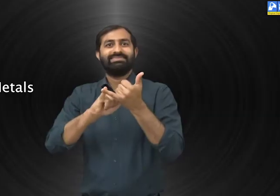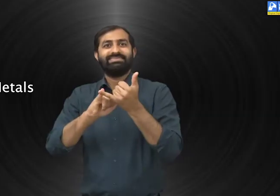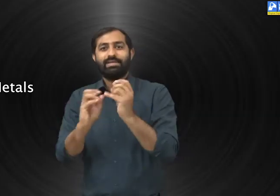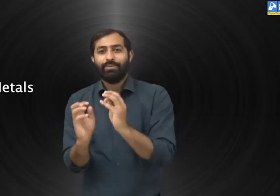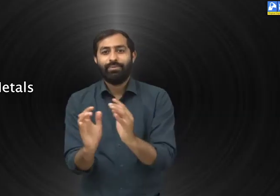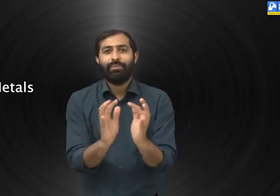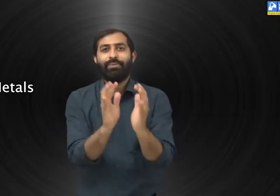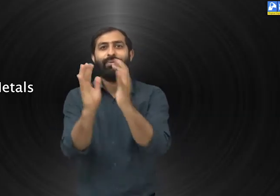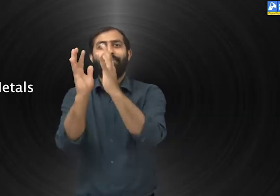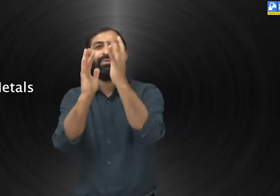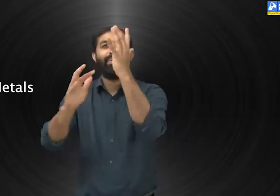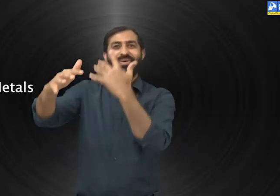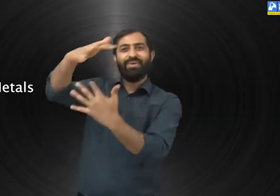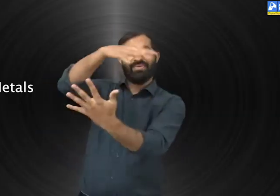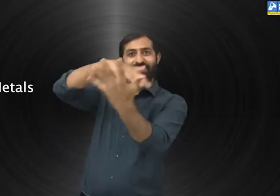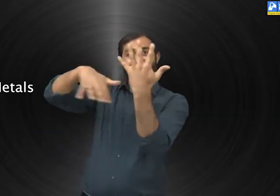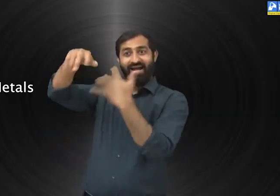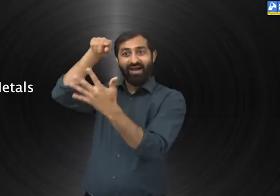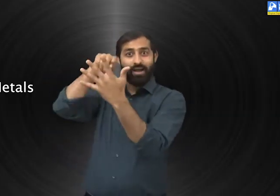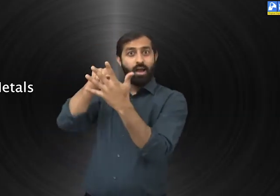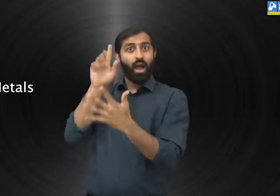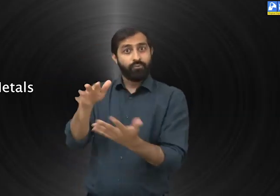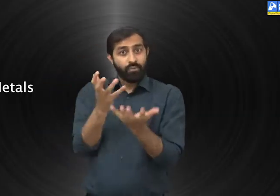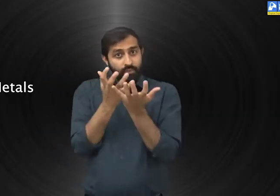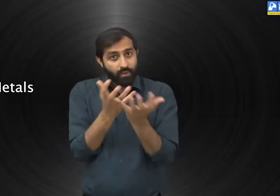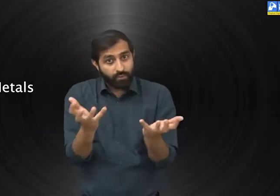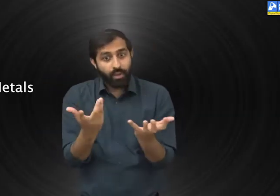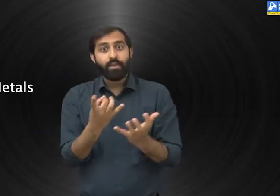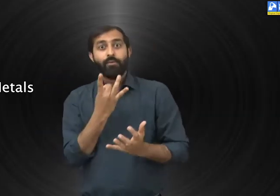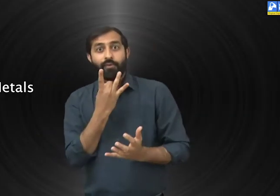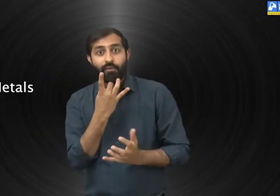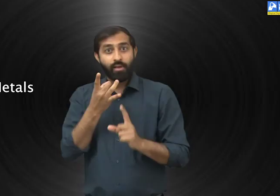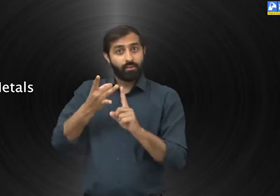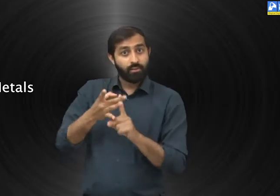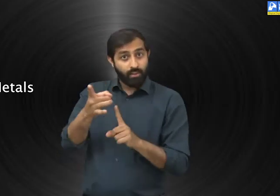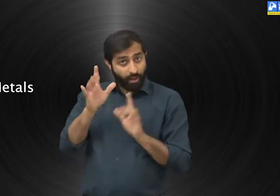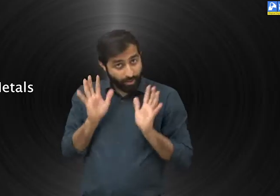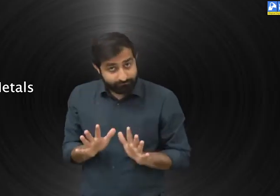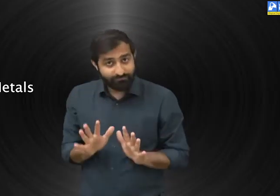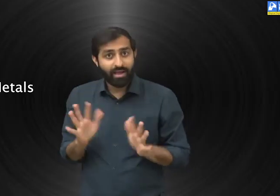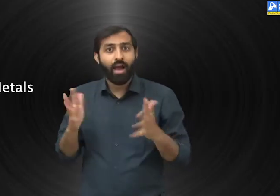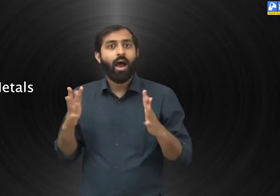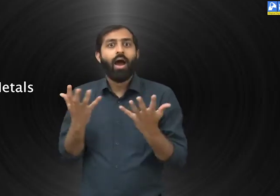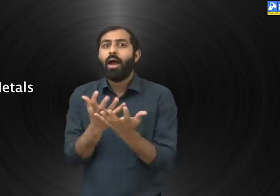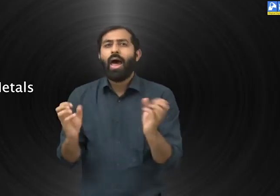form of non-metal can be in gaseous form. Gases do not have the features of a metal.